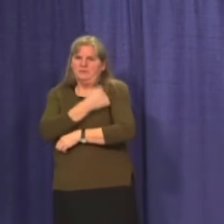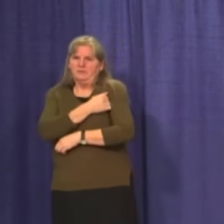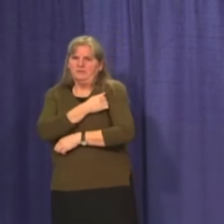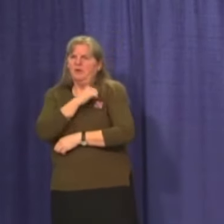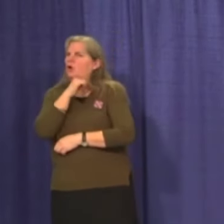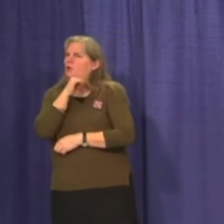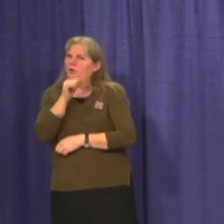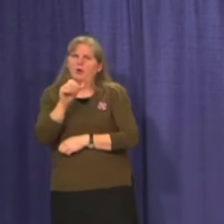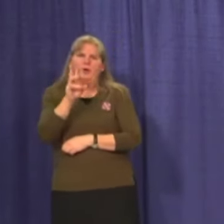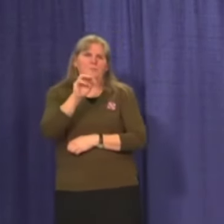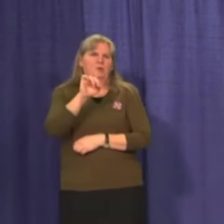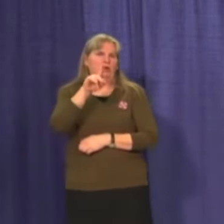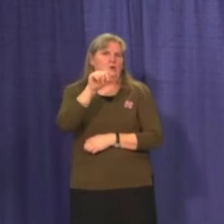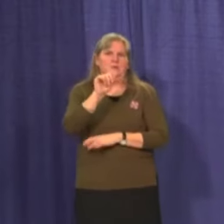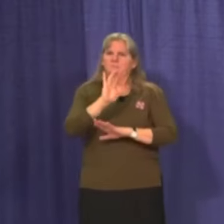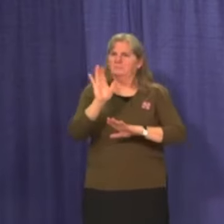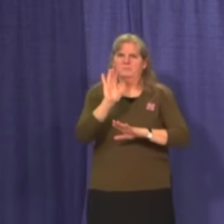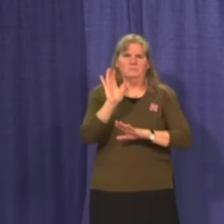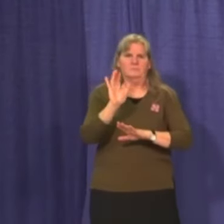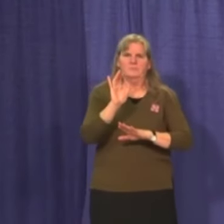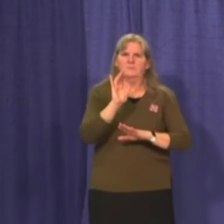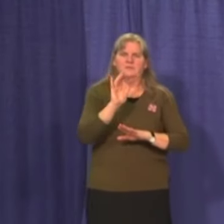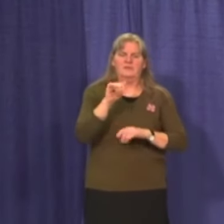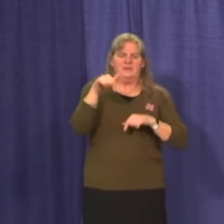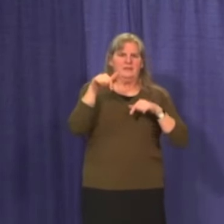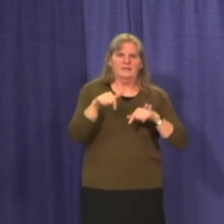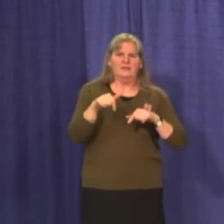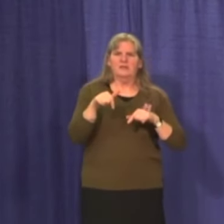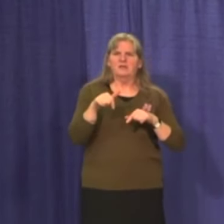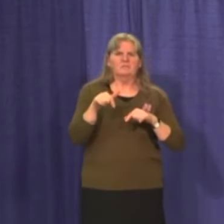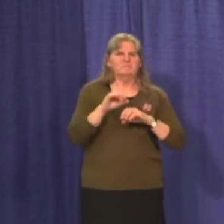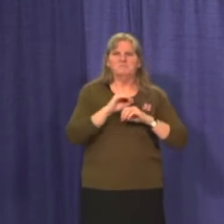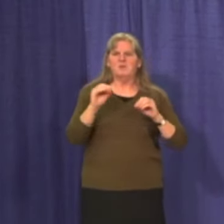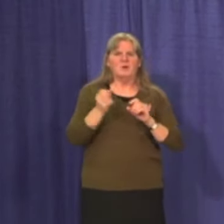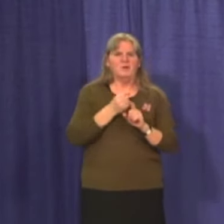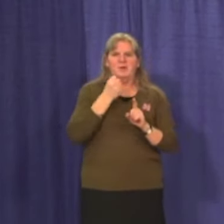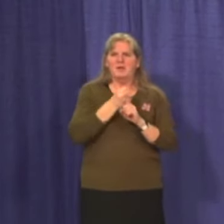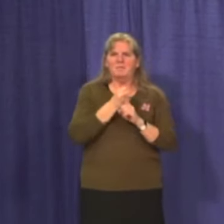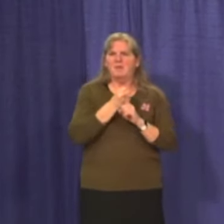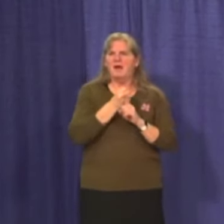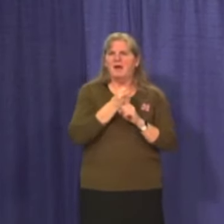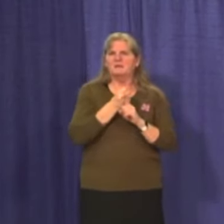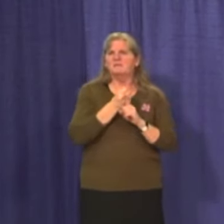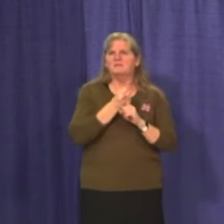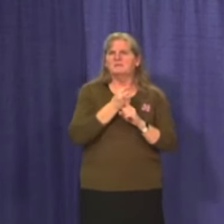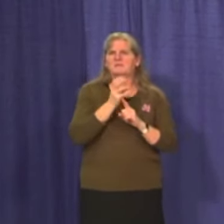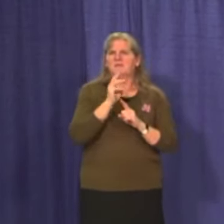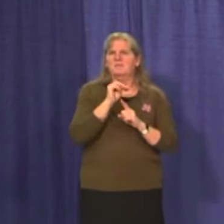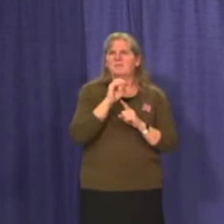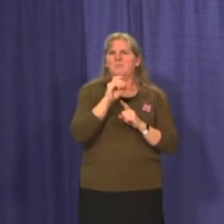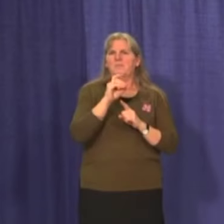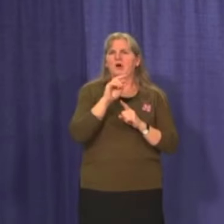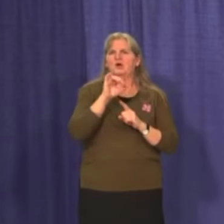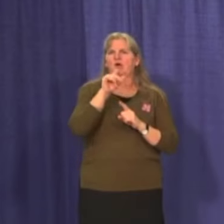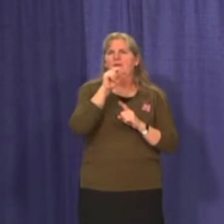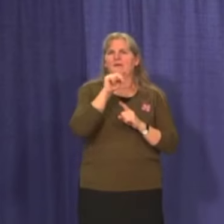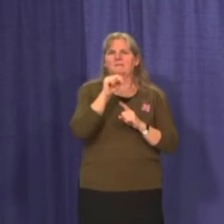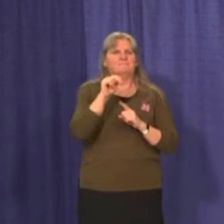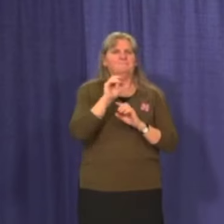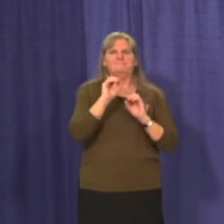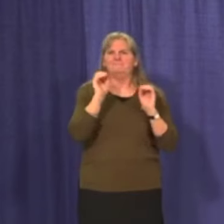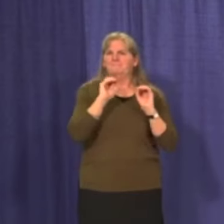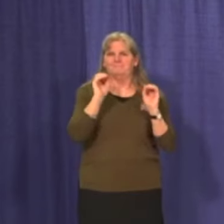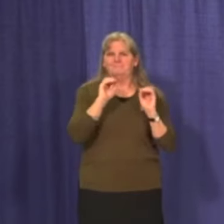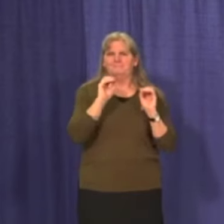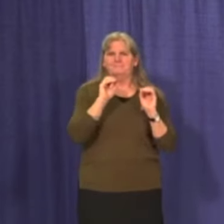around the Moderna product. So, so just, we, we have no, uh, no signals or indication that, um, that the Moderna